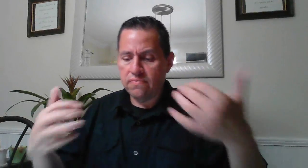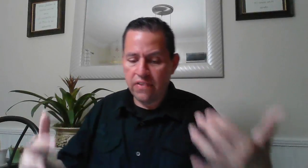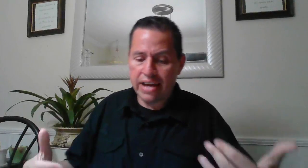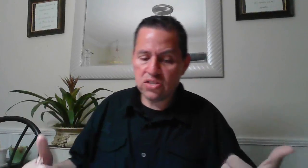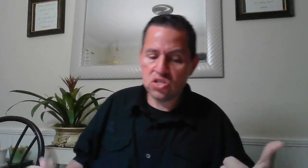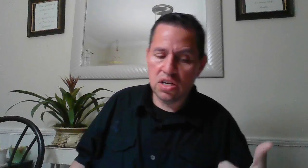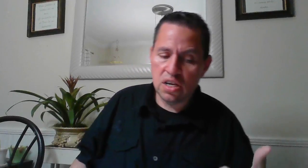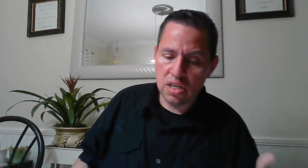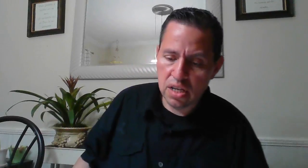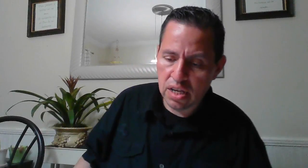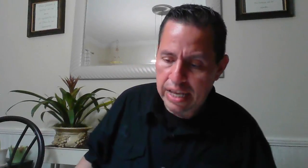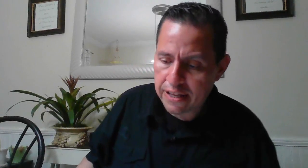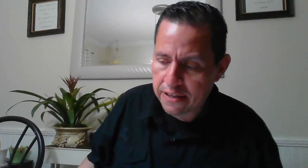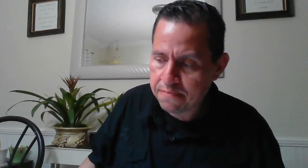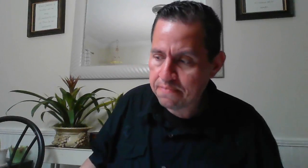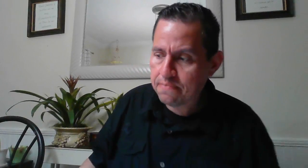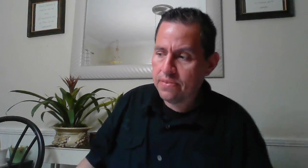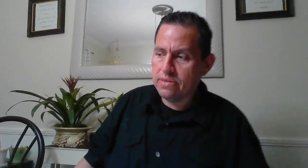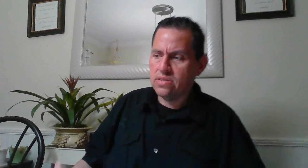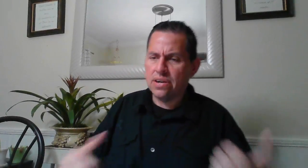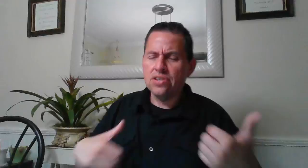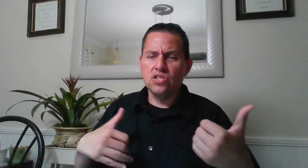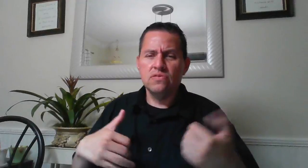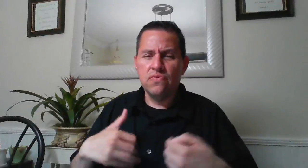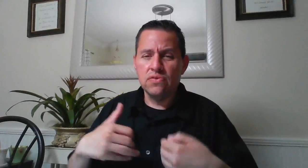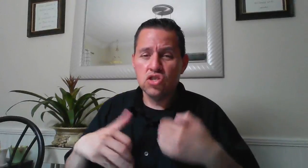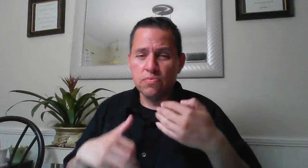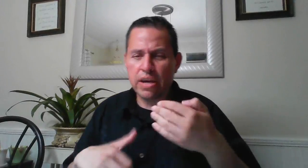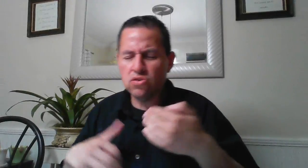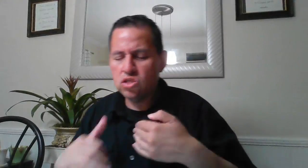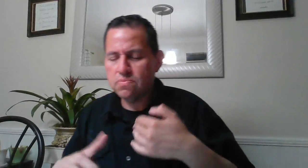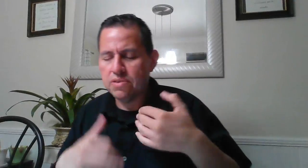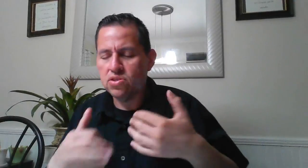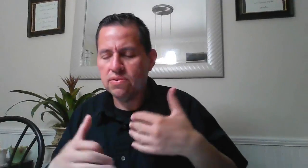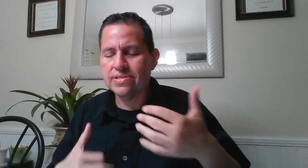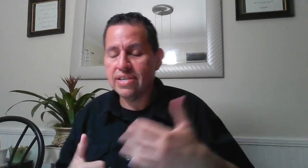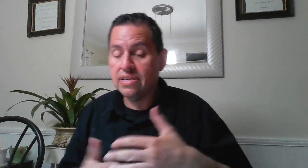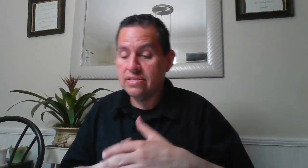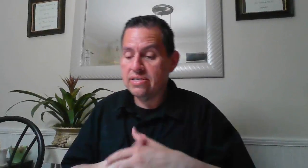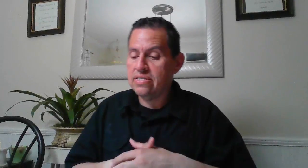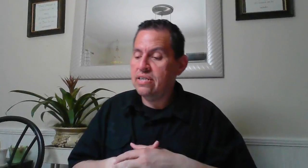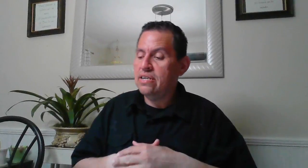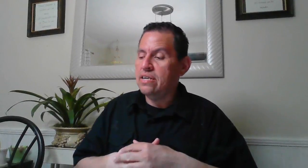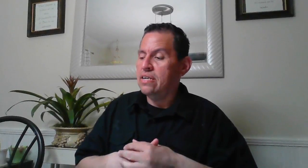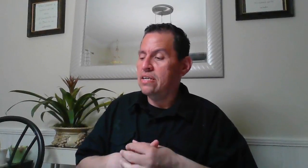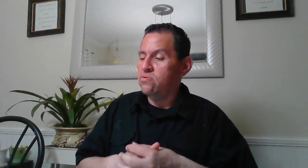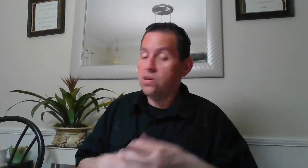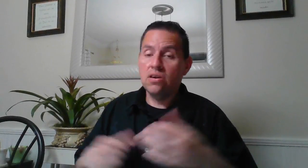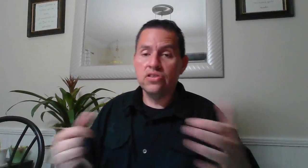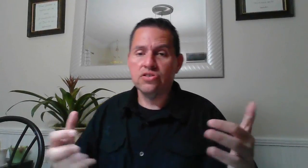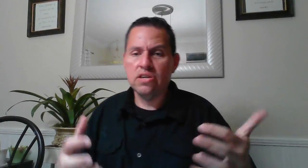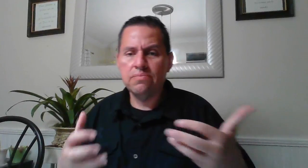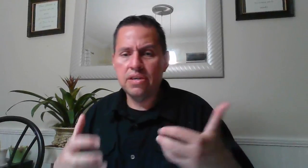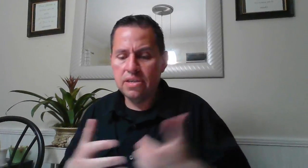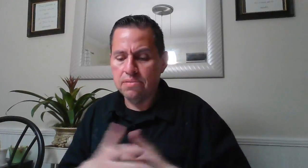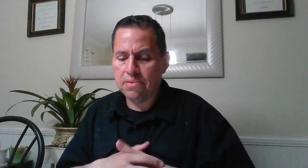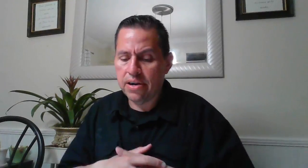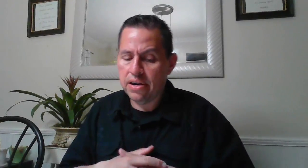fasting and searching for some kind of spiritual sense and we're also gonna be in prayer